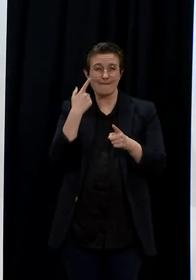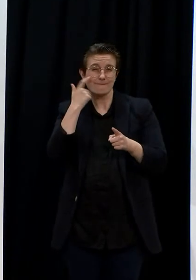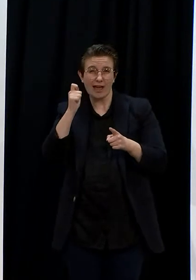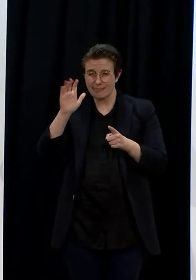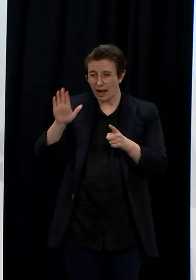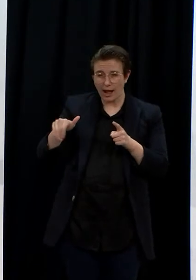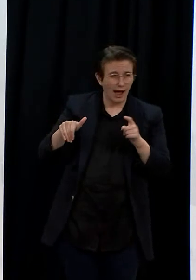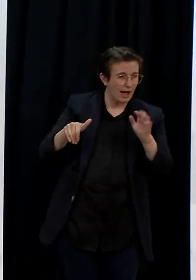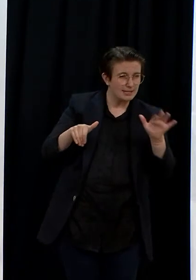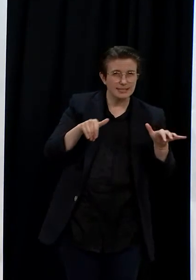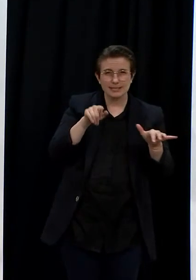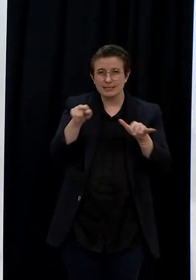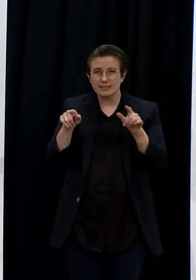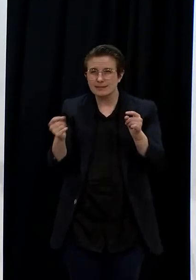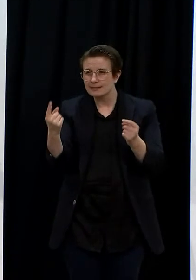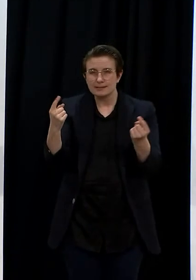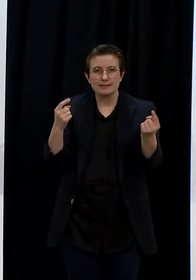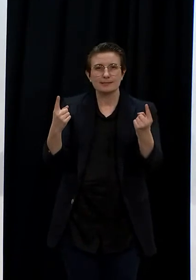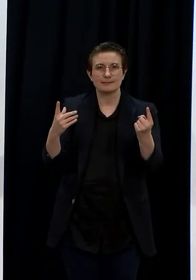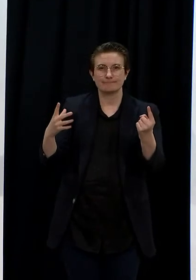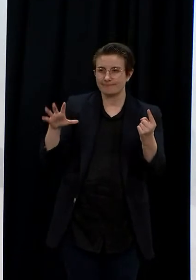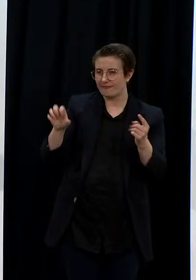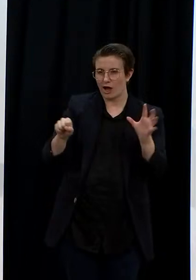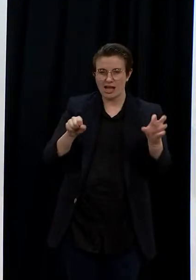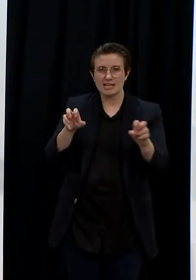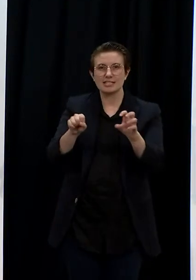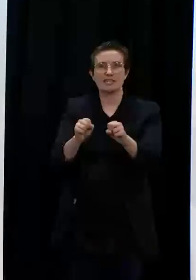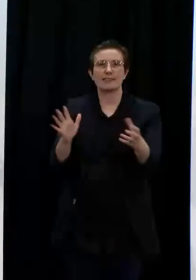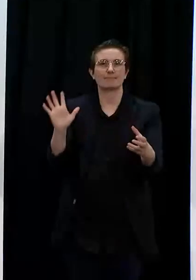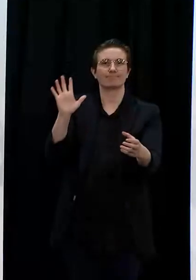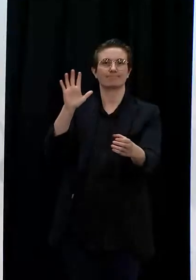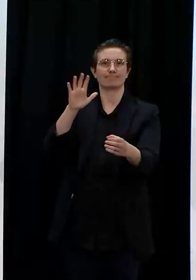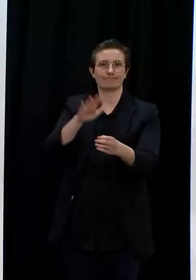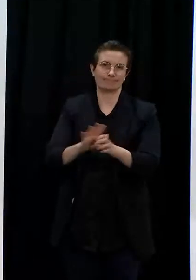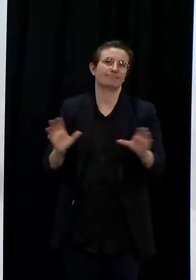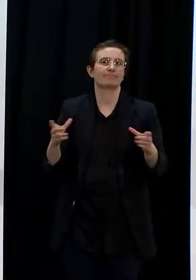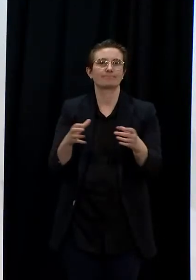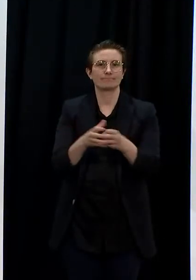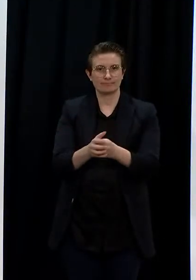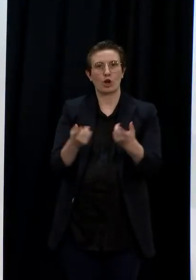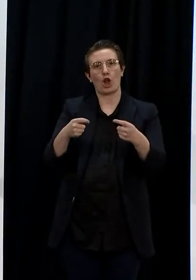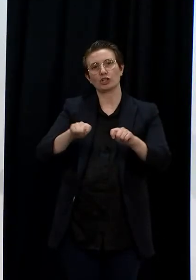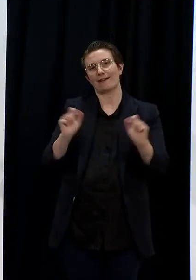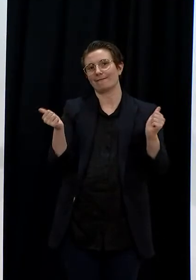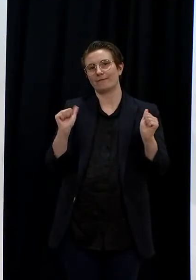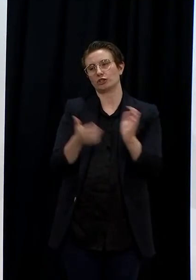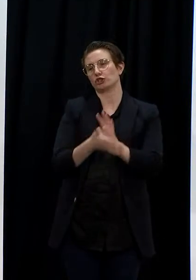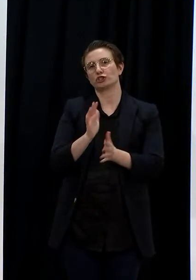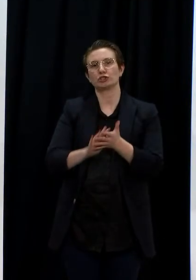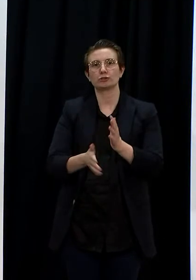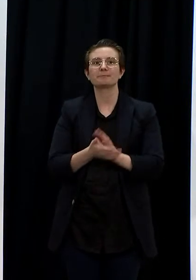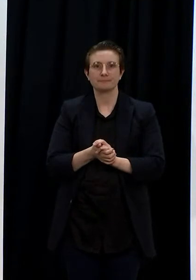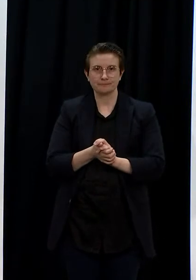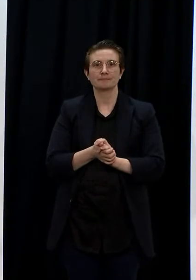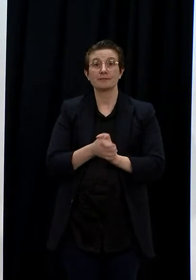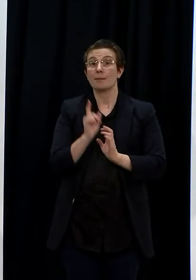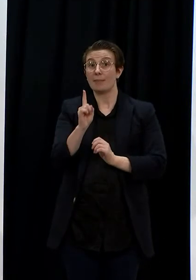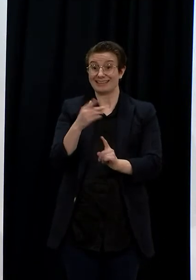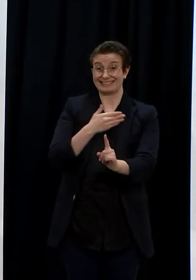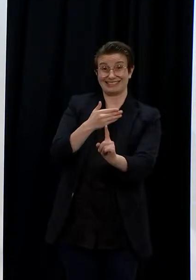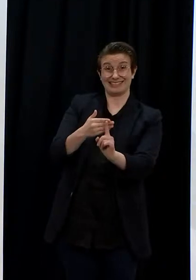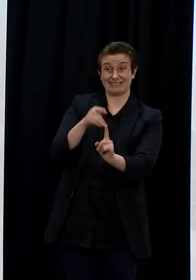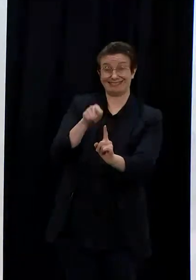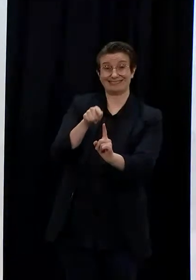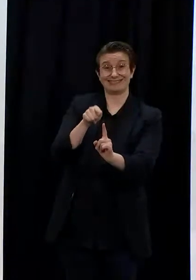that we can reduce restrictions as soon as possible. We do, however, just need to make sure we're sticking to the plan and sticking to it firmly.